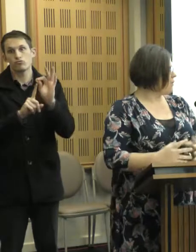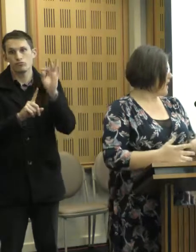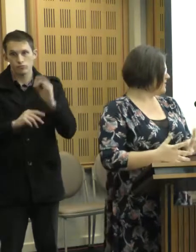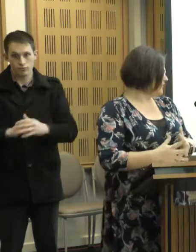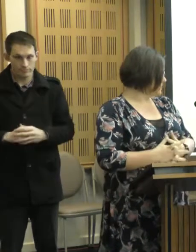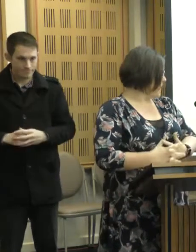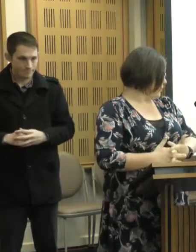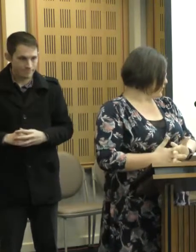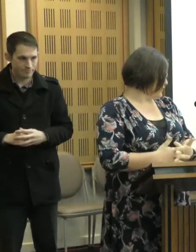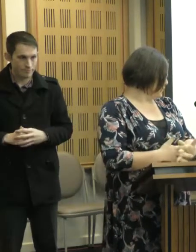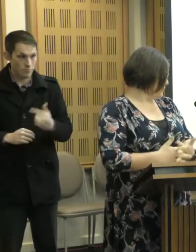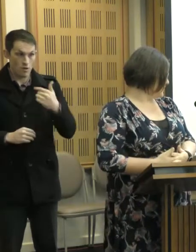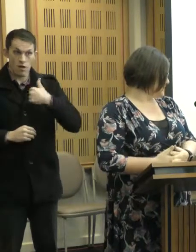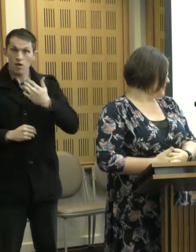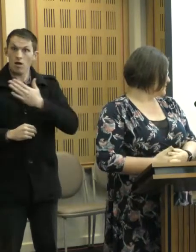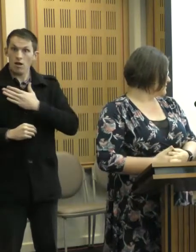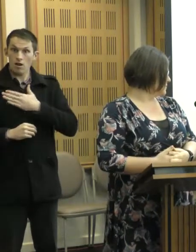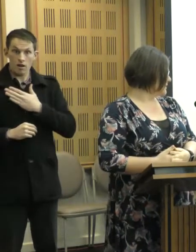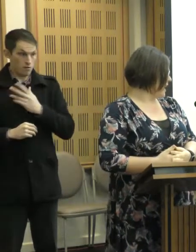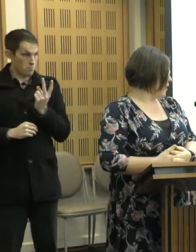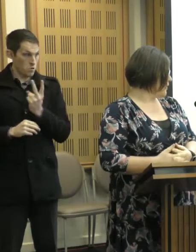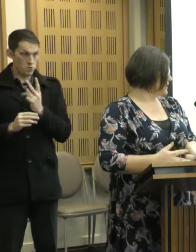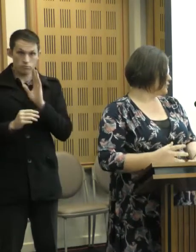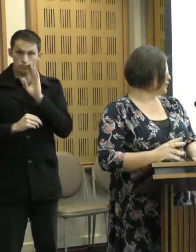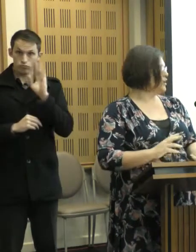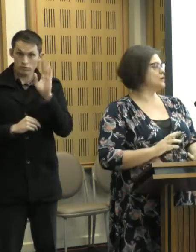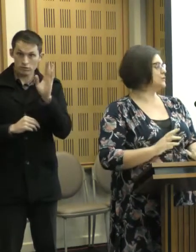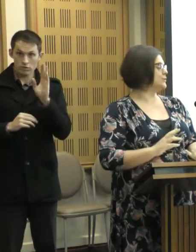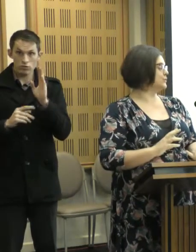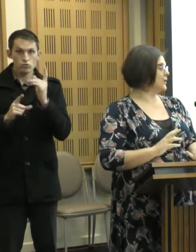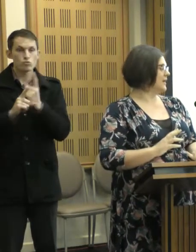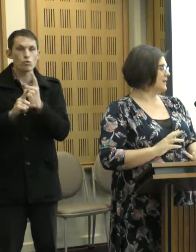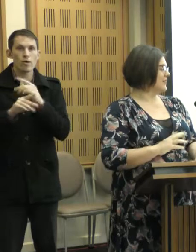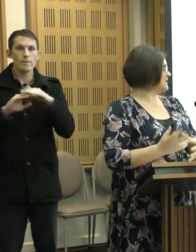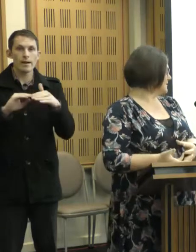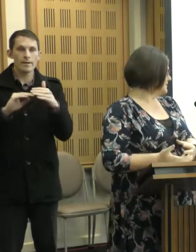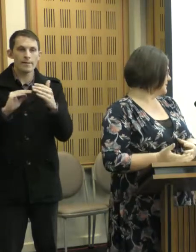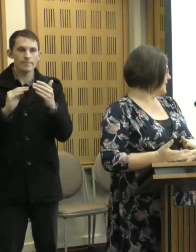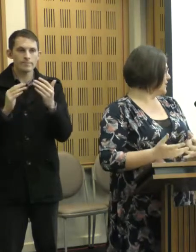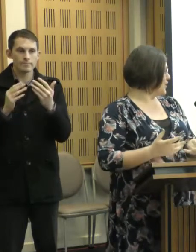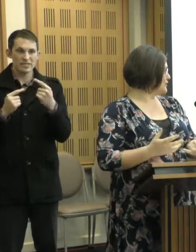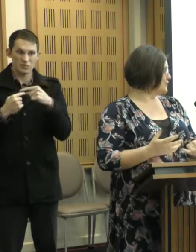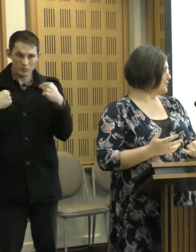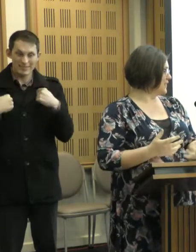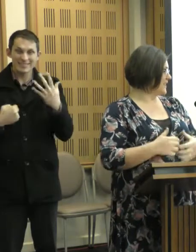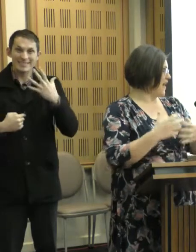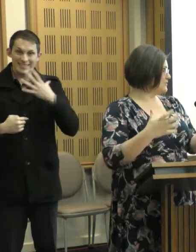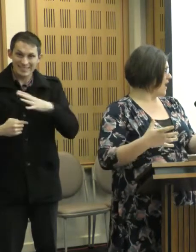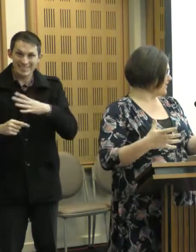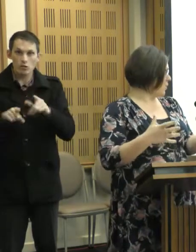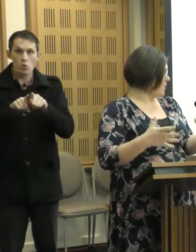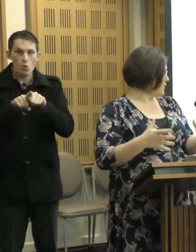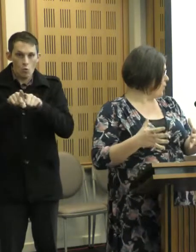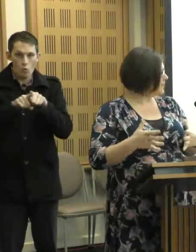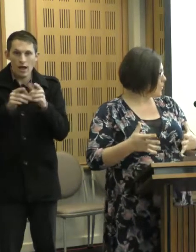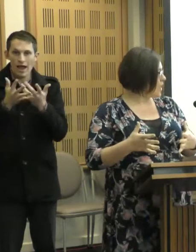What I loved about both of your presentations was how we need to learn to listen and learn to think outside